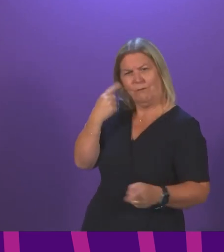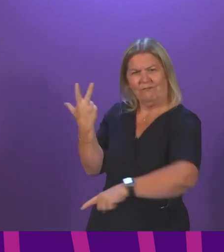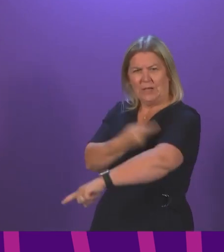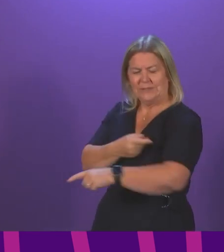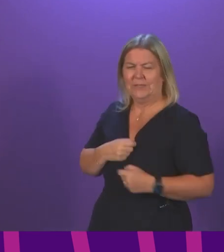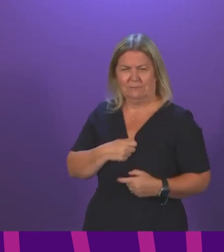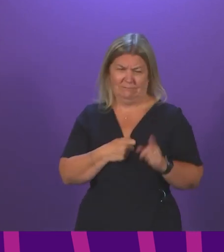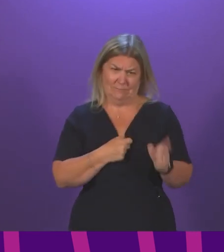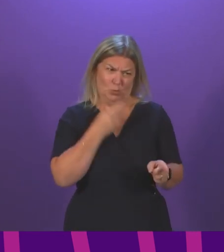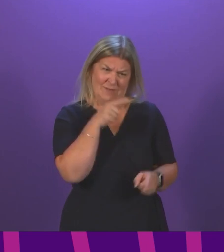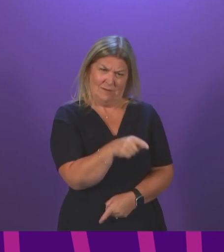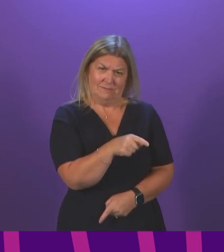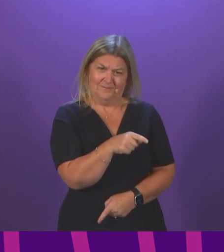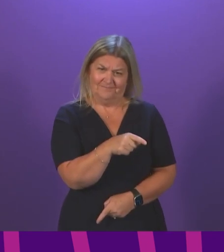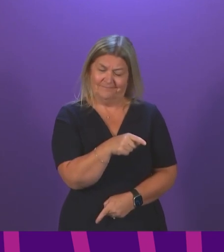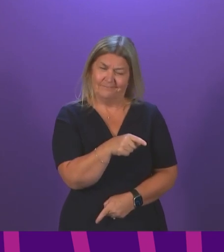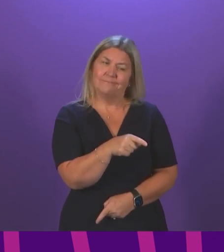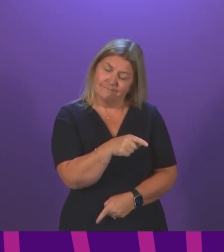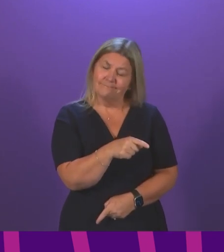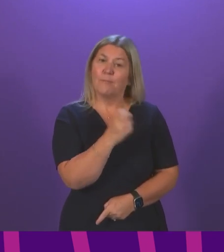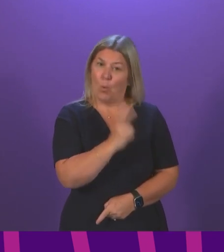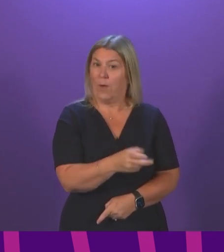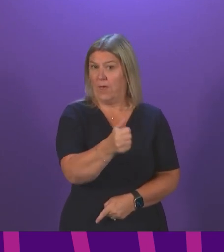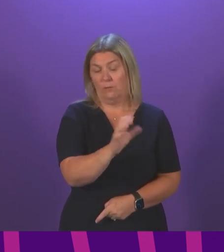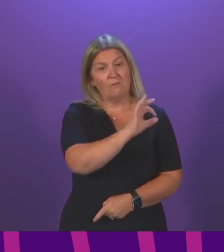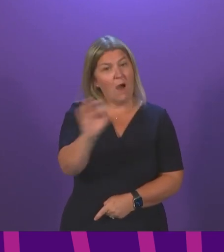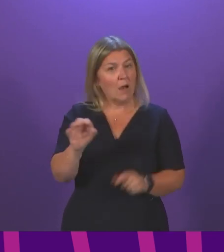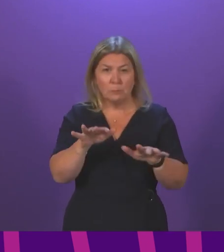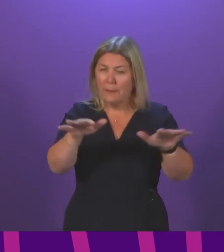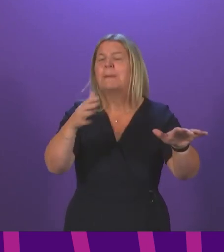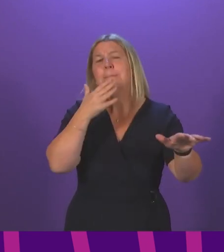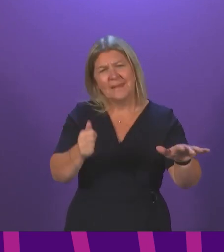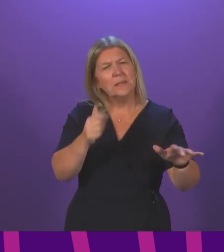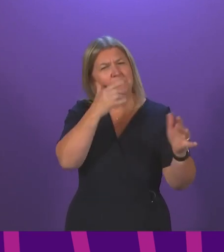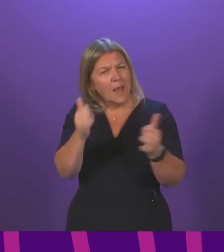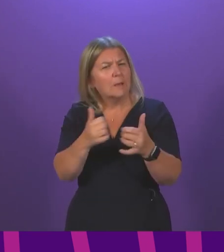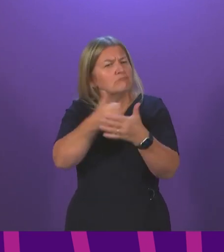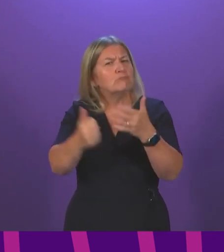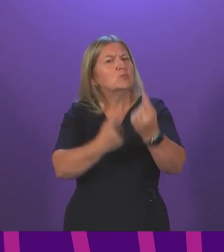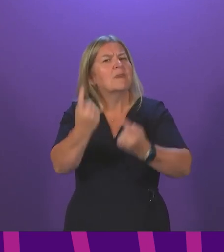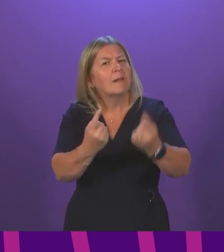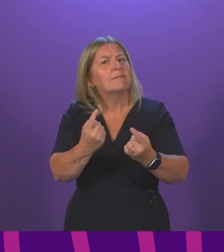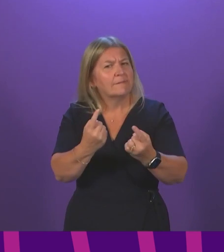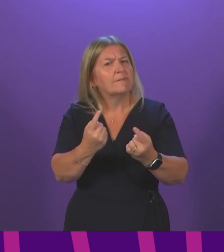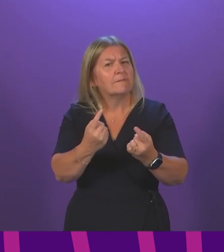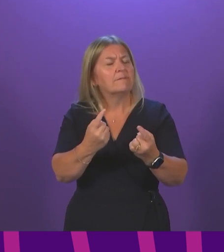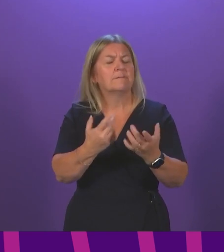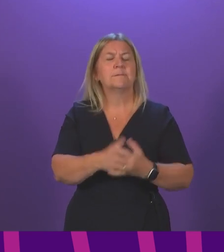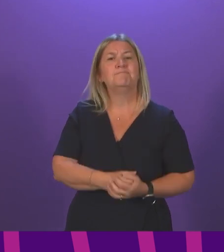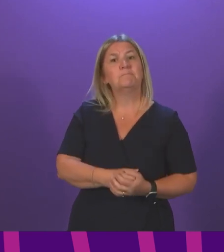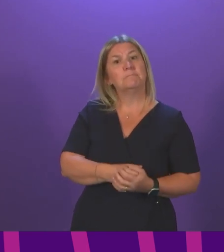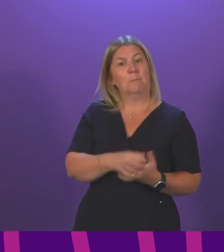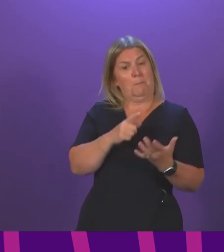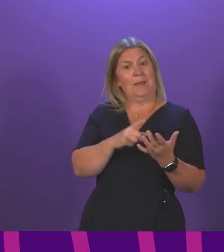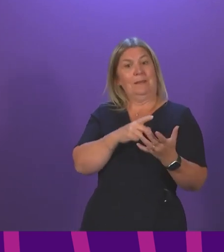Now, we do suggest to people that they test themselves regularly. But one of the constraints, and LFD testing is a